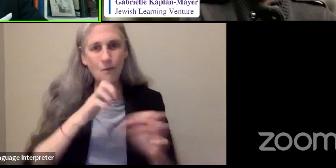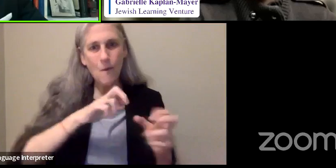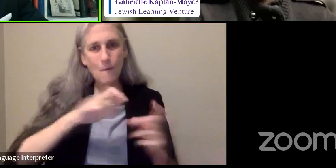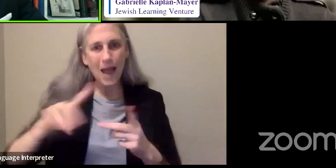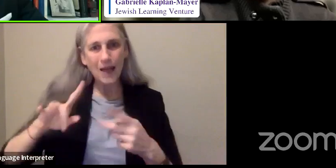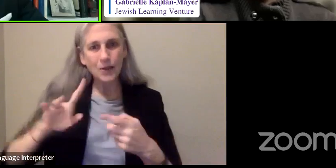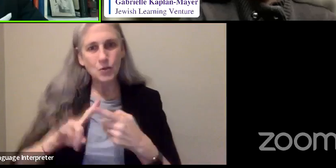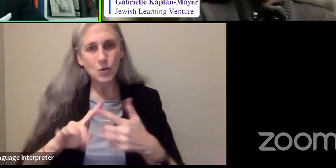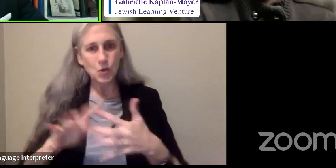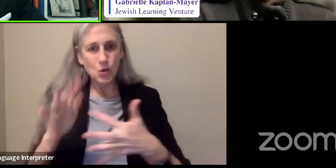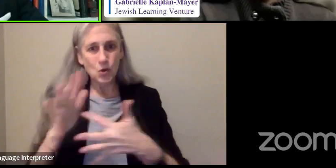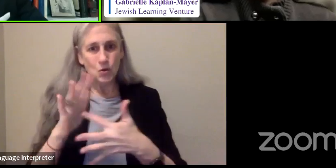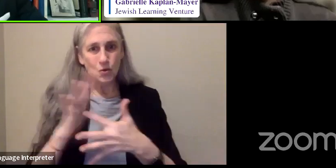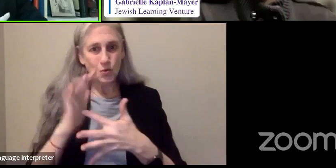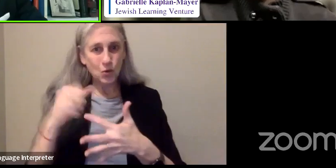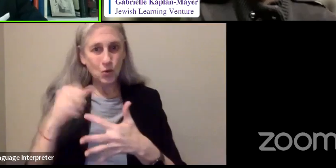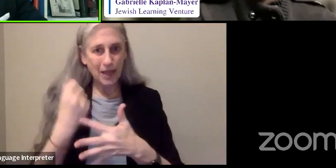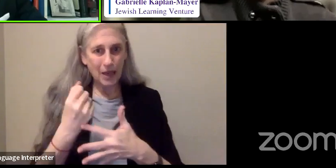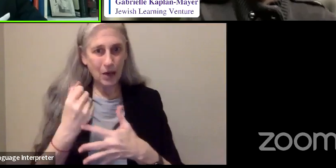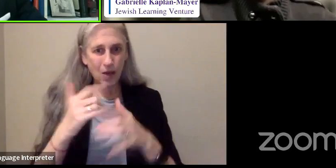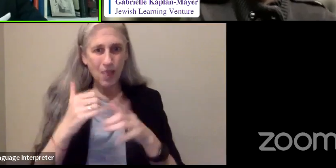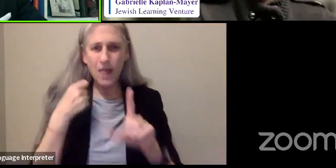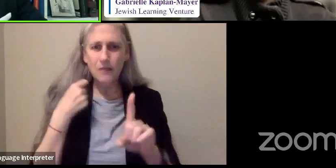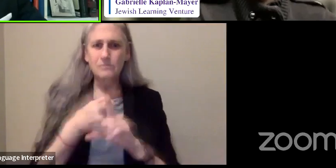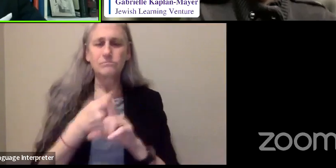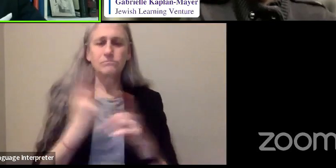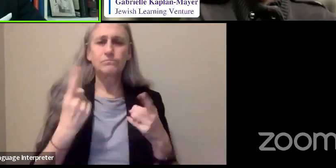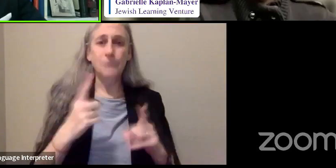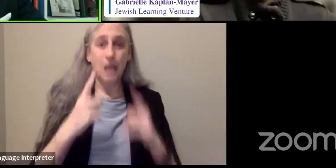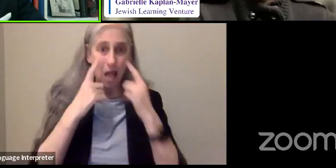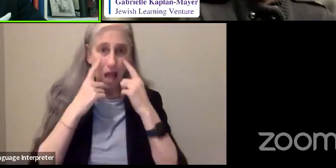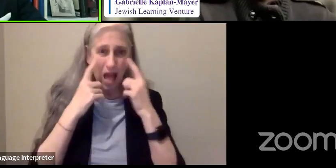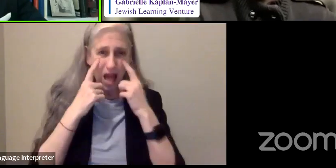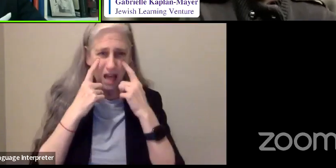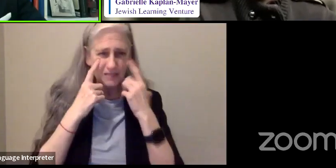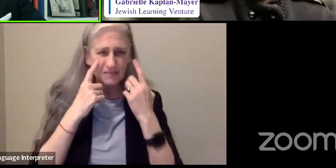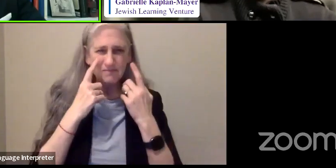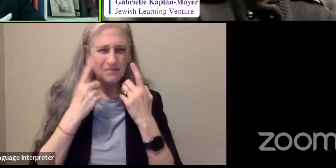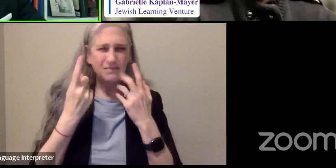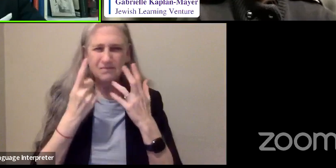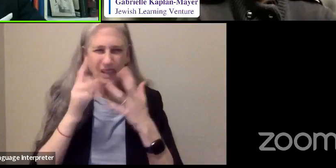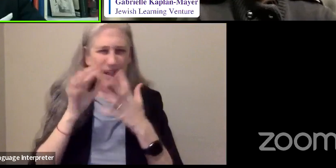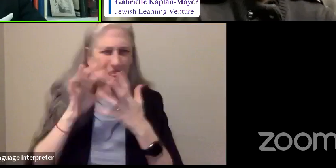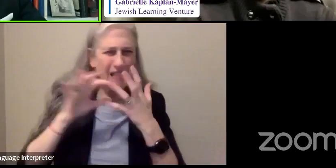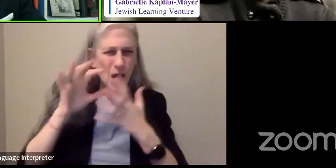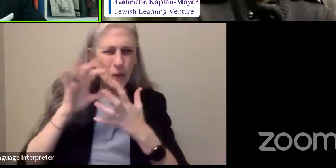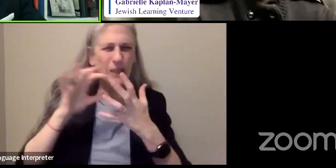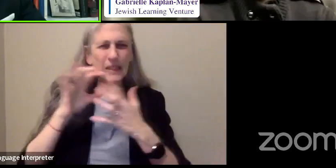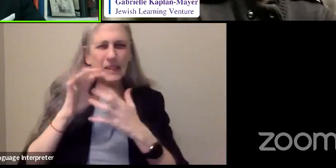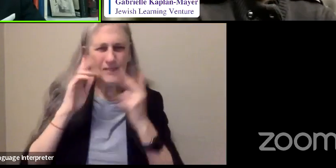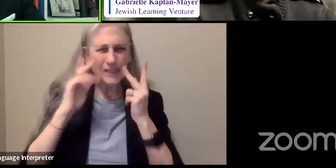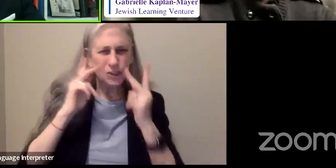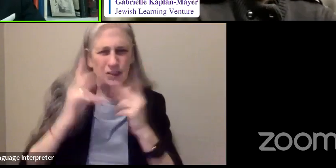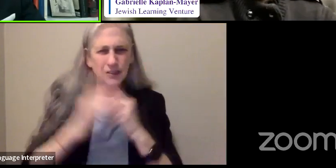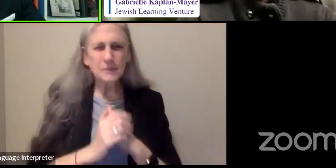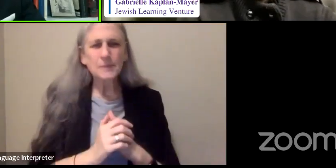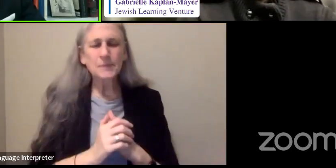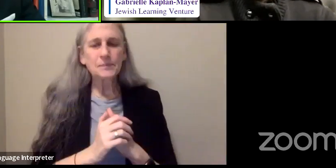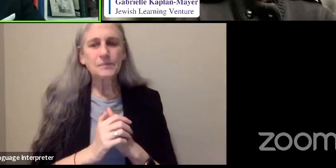And suddenly my eyes became cloudy and steamy. And